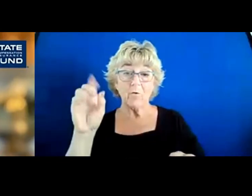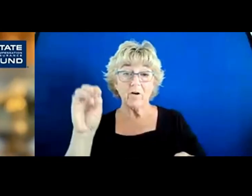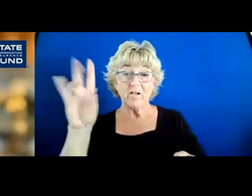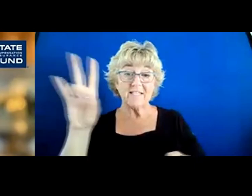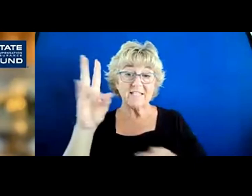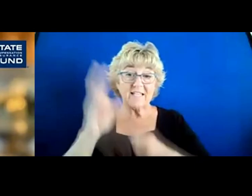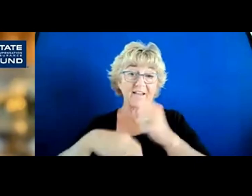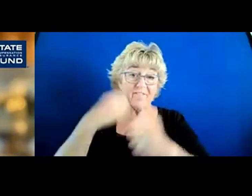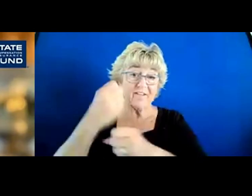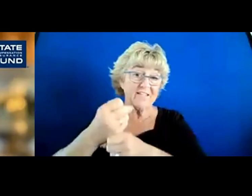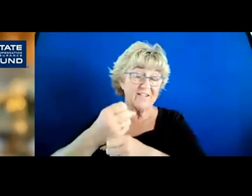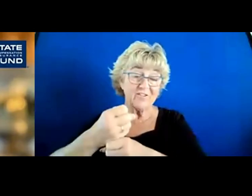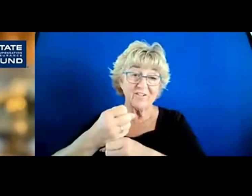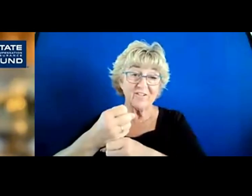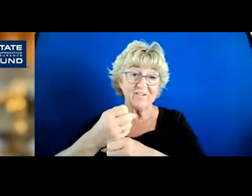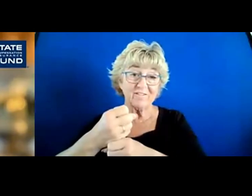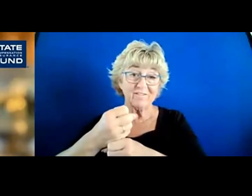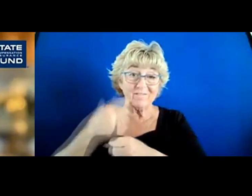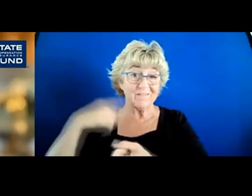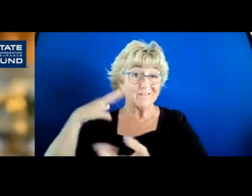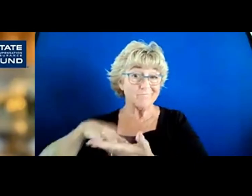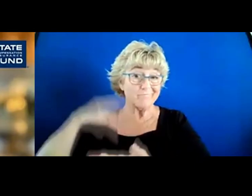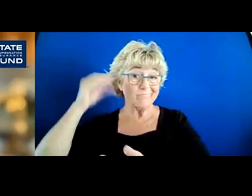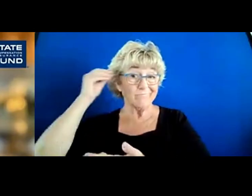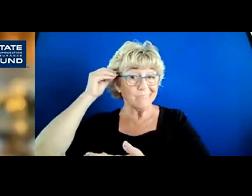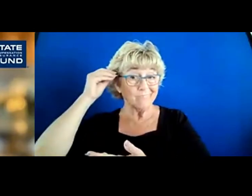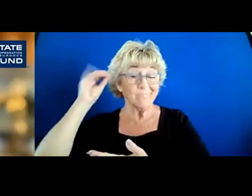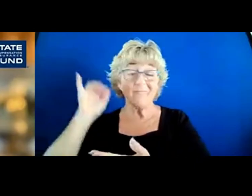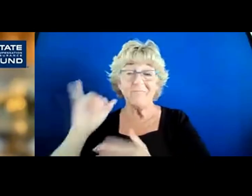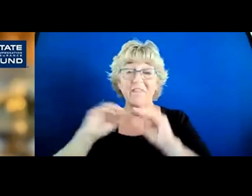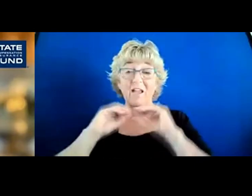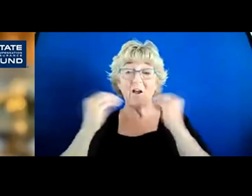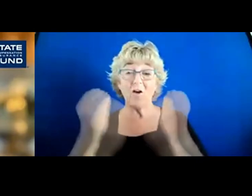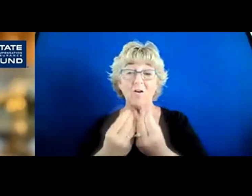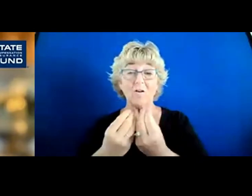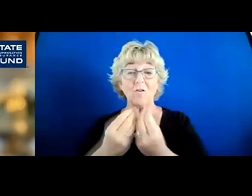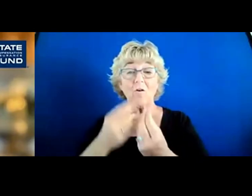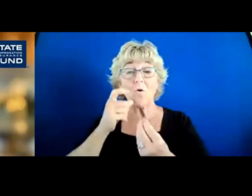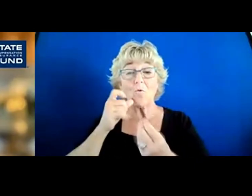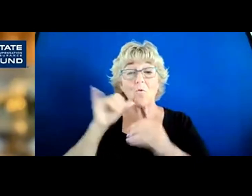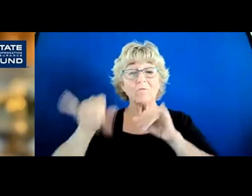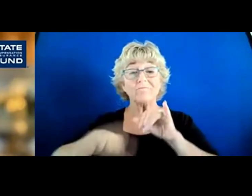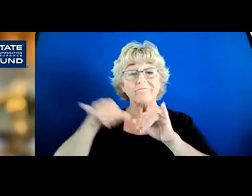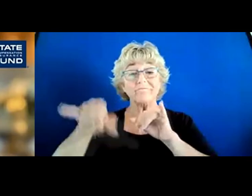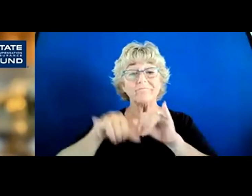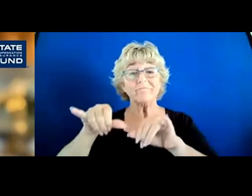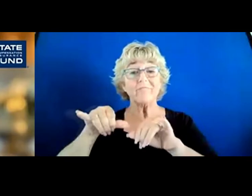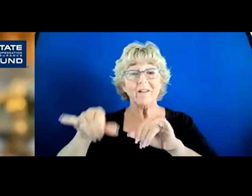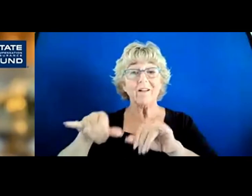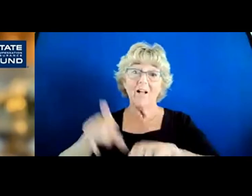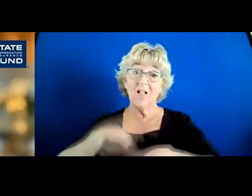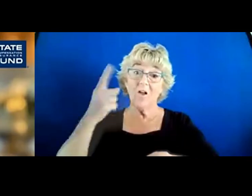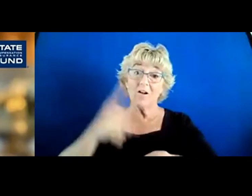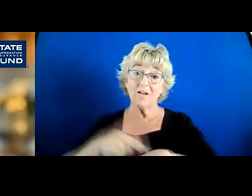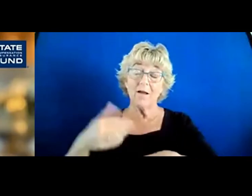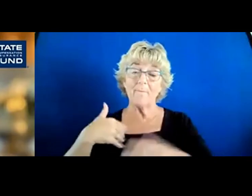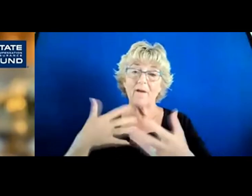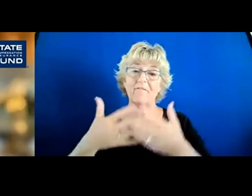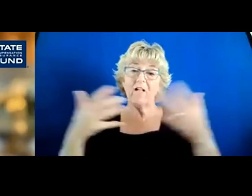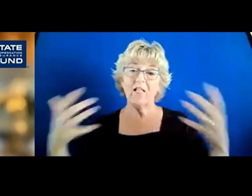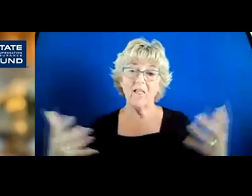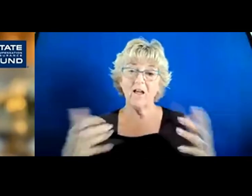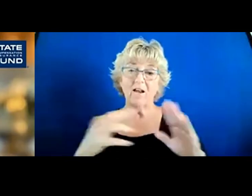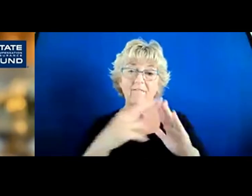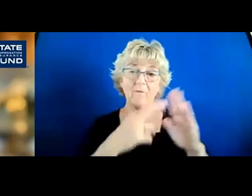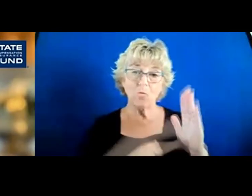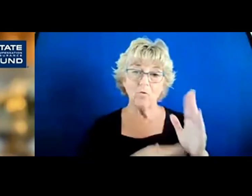I've learned that, you know, organizations that have been around a long time have a lot of rules. And government has